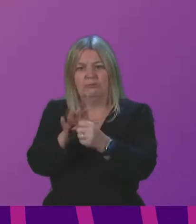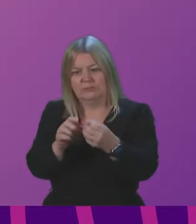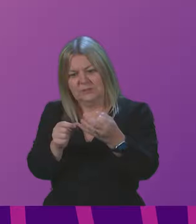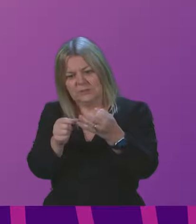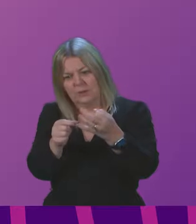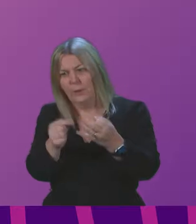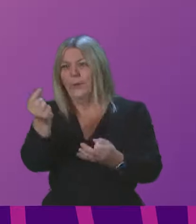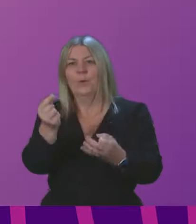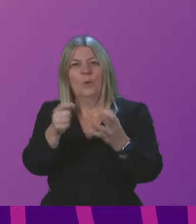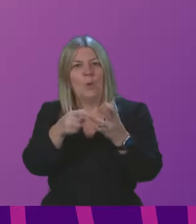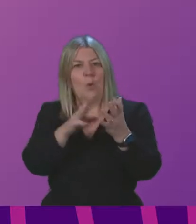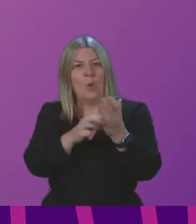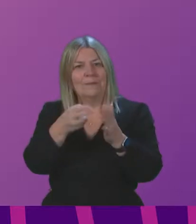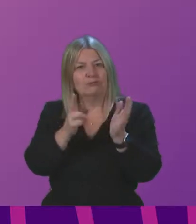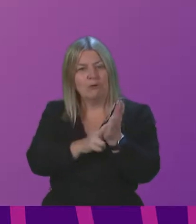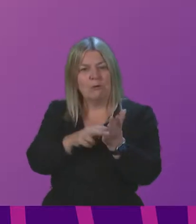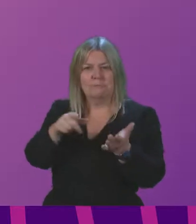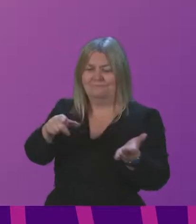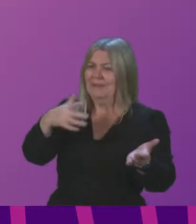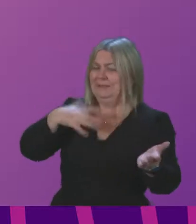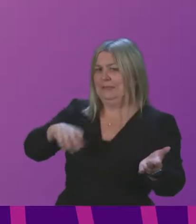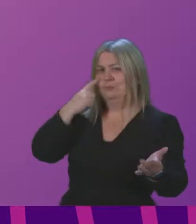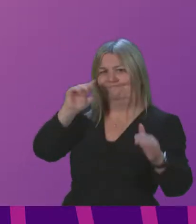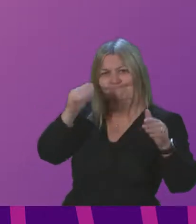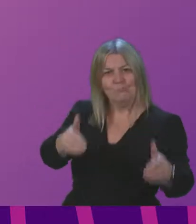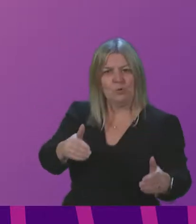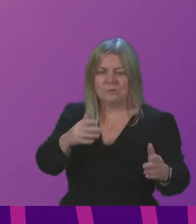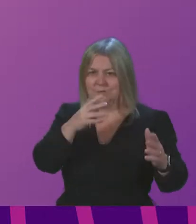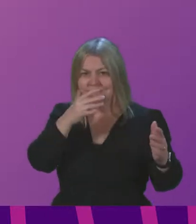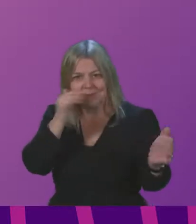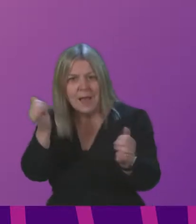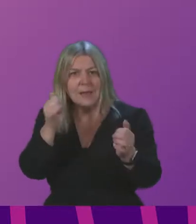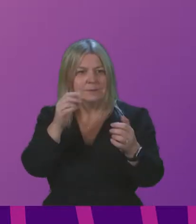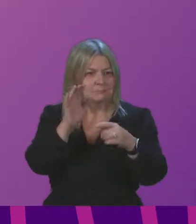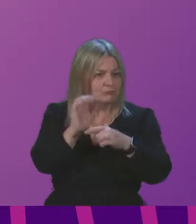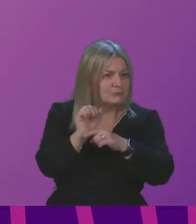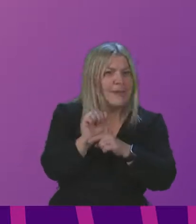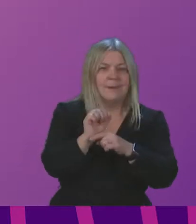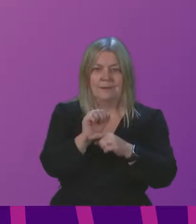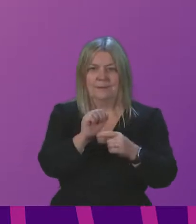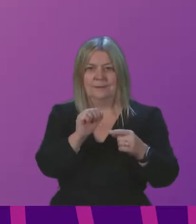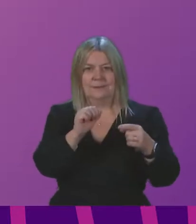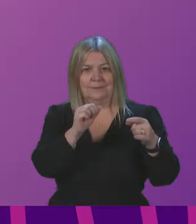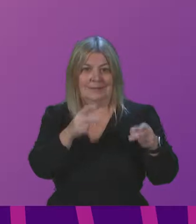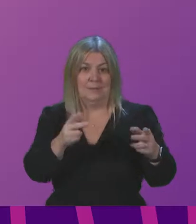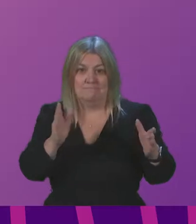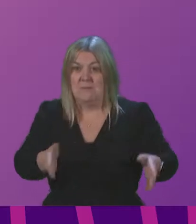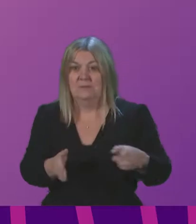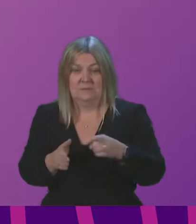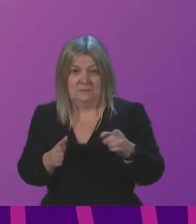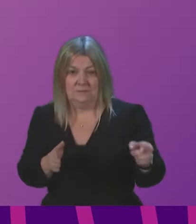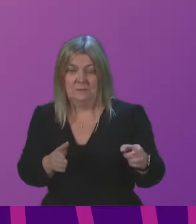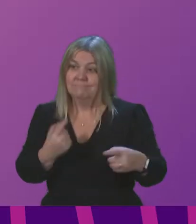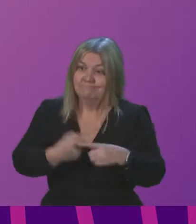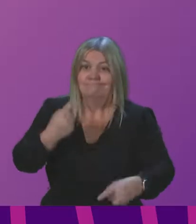focus must be on resourcing the test and protect system so that it has the necessary surge capacity and urgently